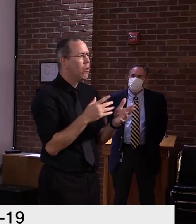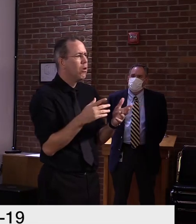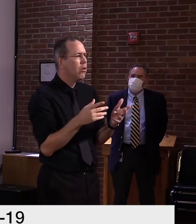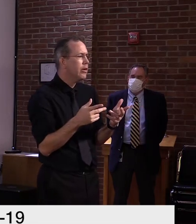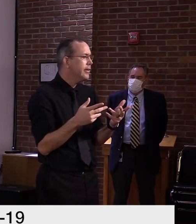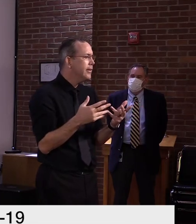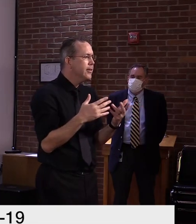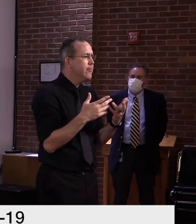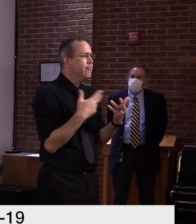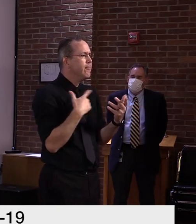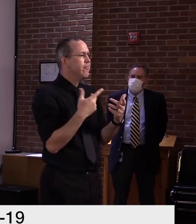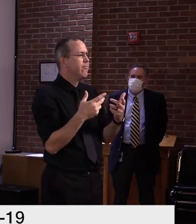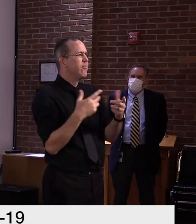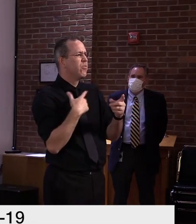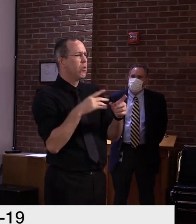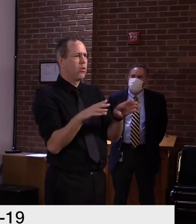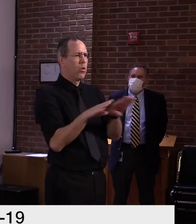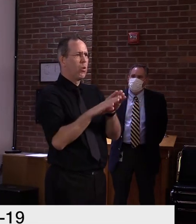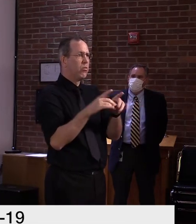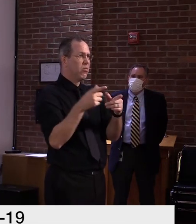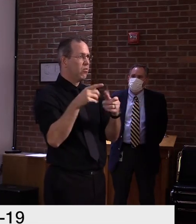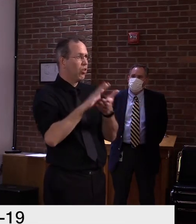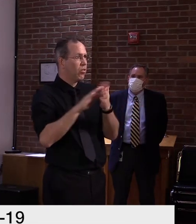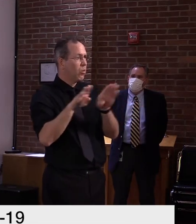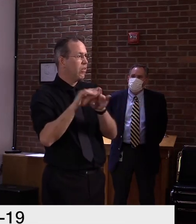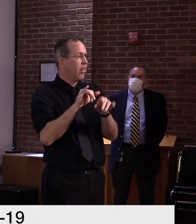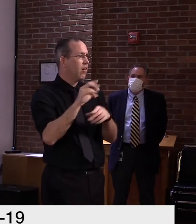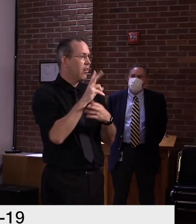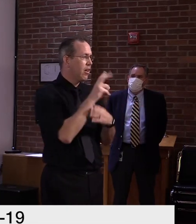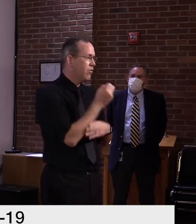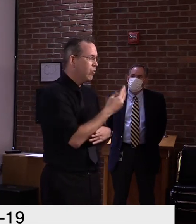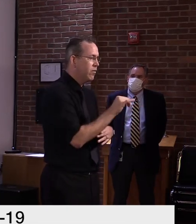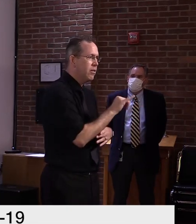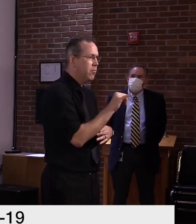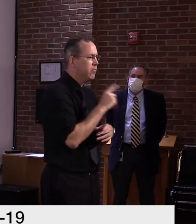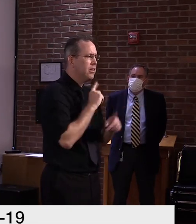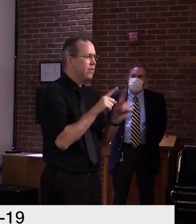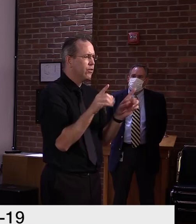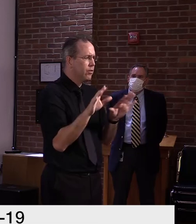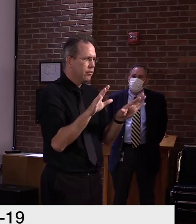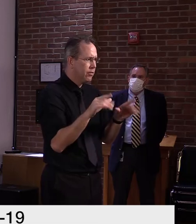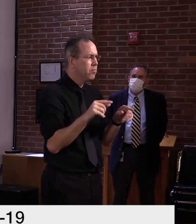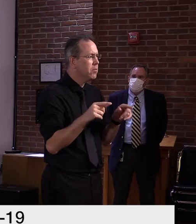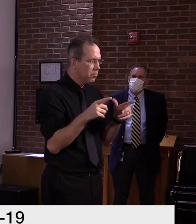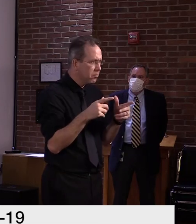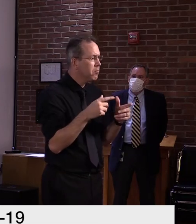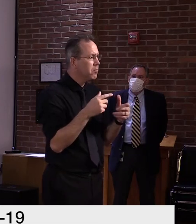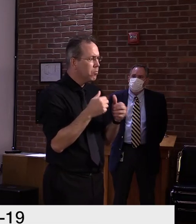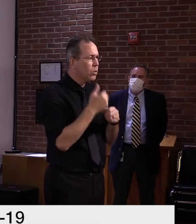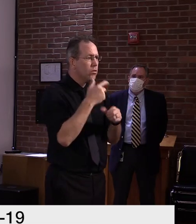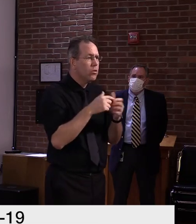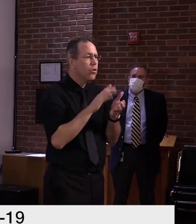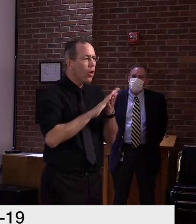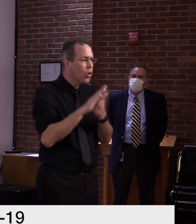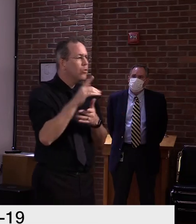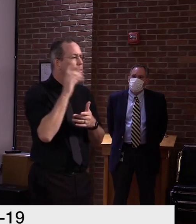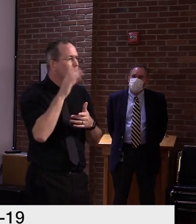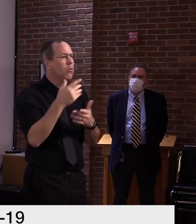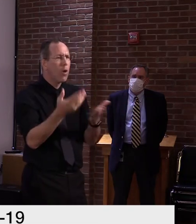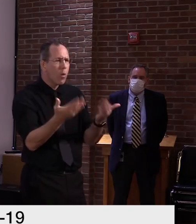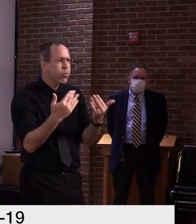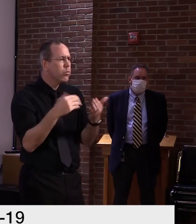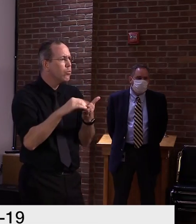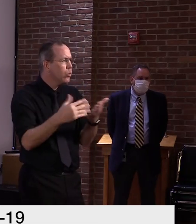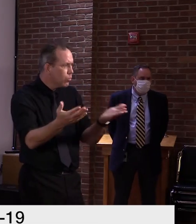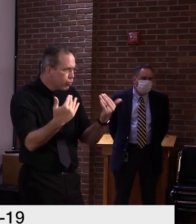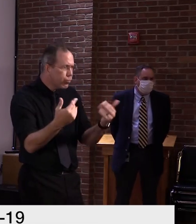happening in K through 12 education because, uh, the majority of the colleges are actually looking forward to reopening